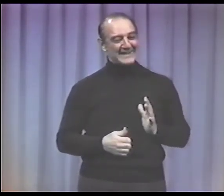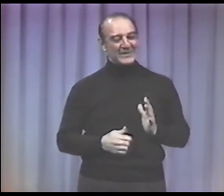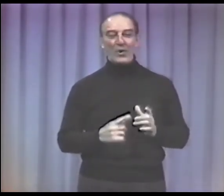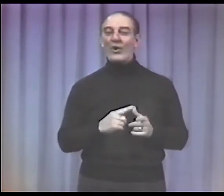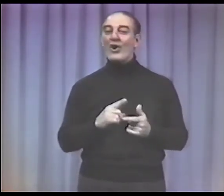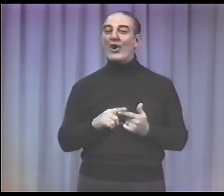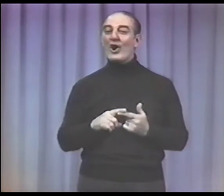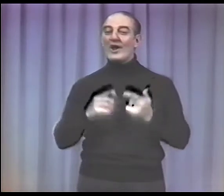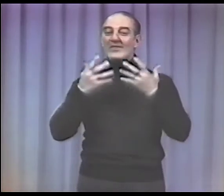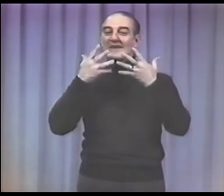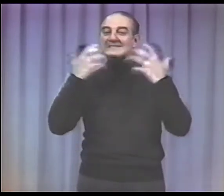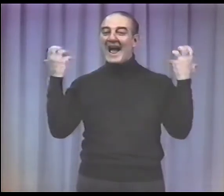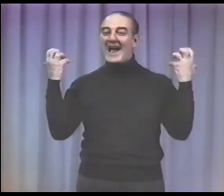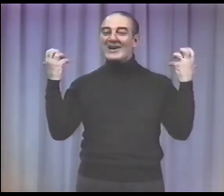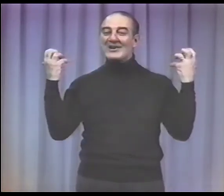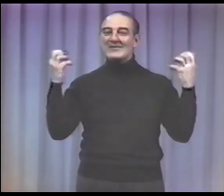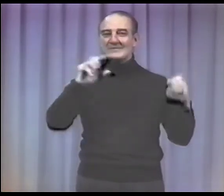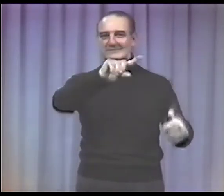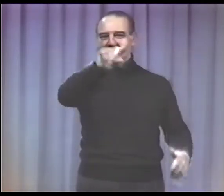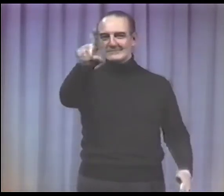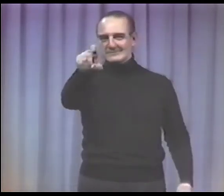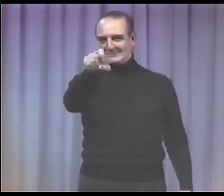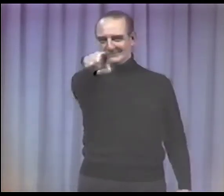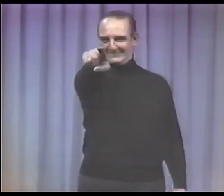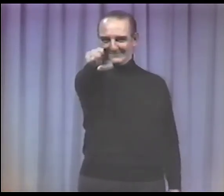the lady or the tiger?